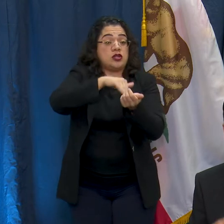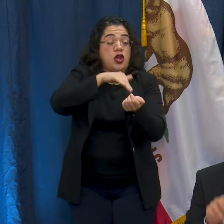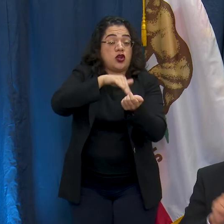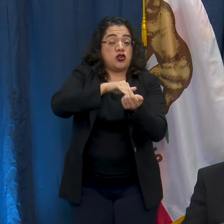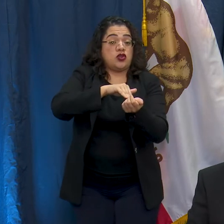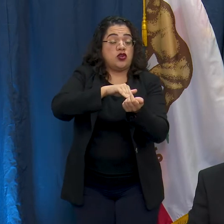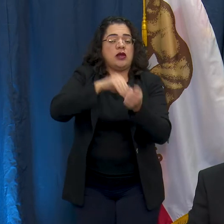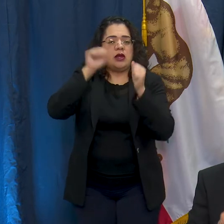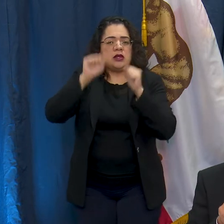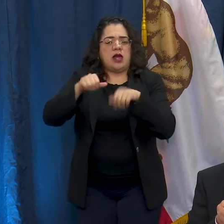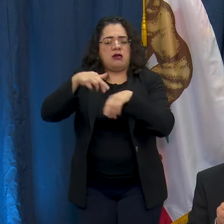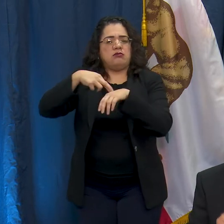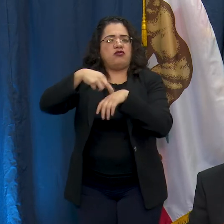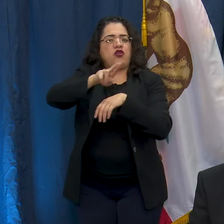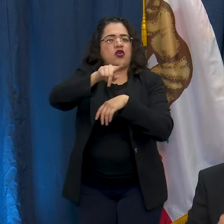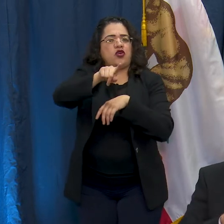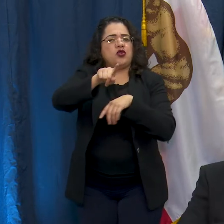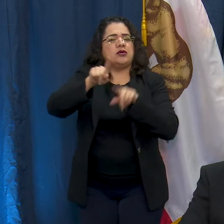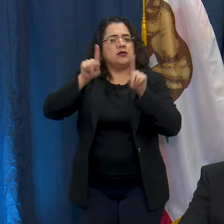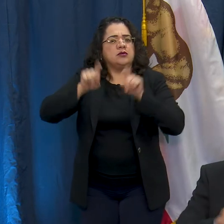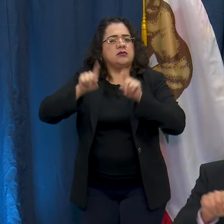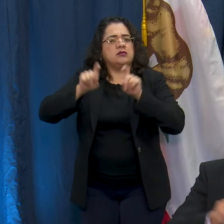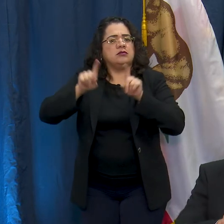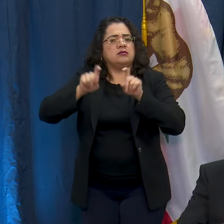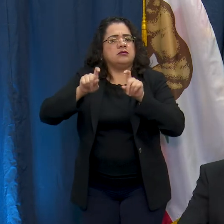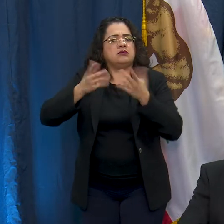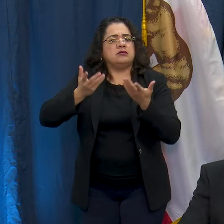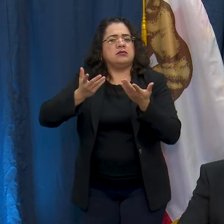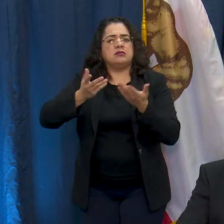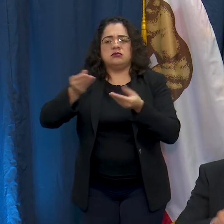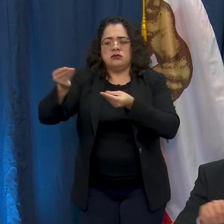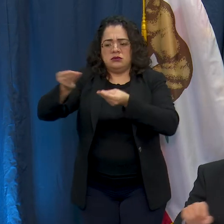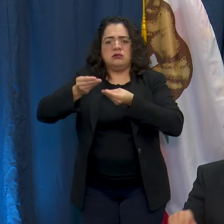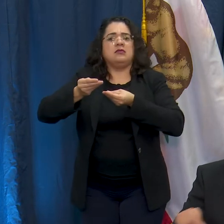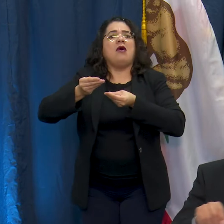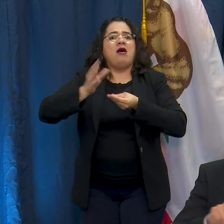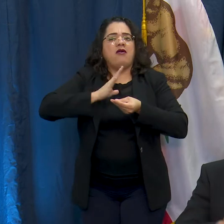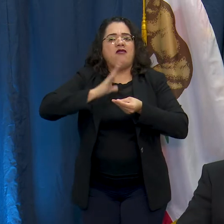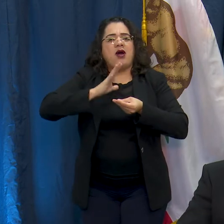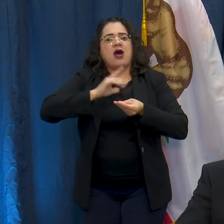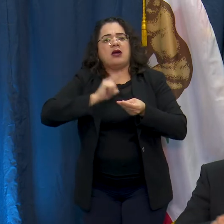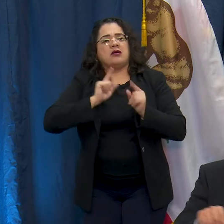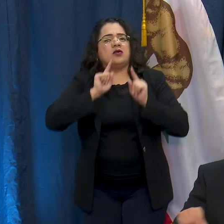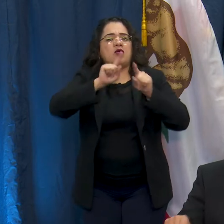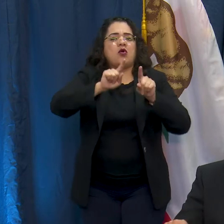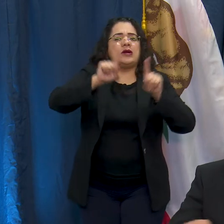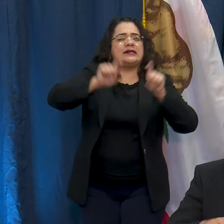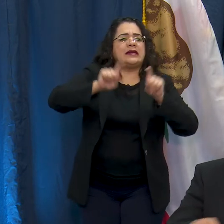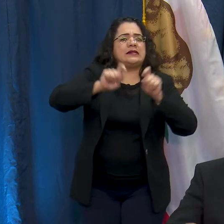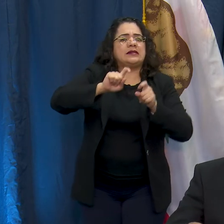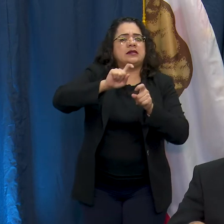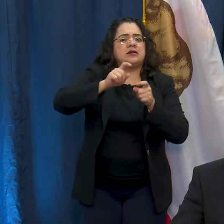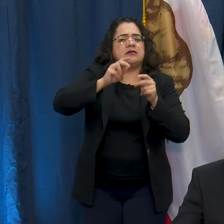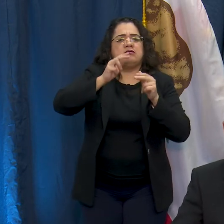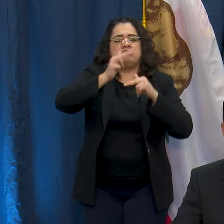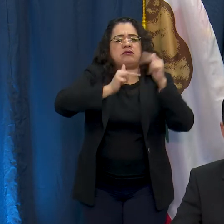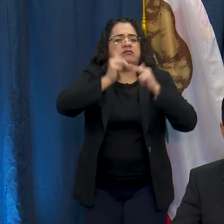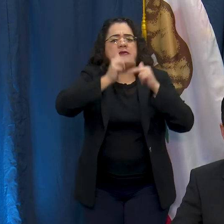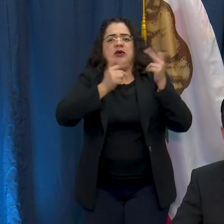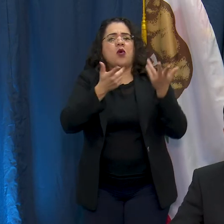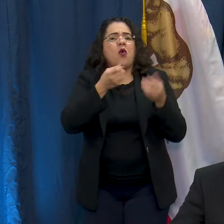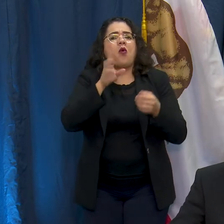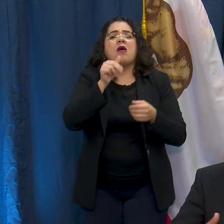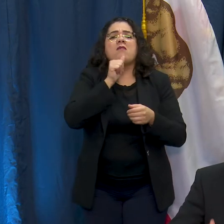they can prescribe you a test that you'll get directly at a testing site or a private or other public health